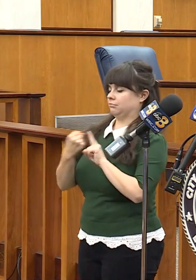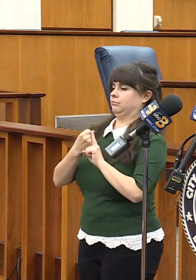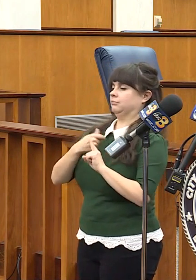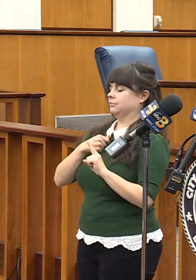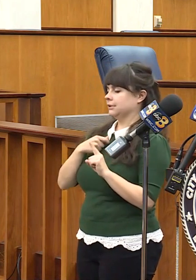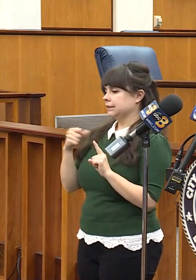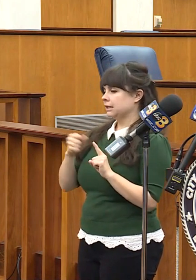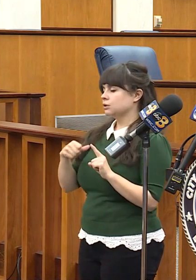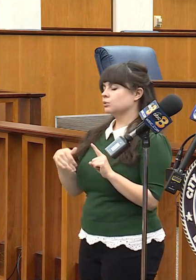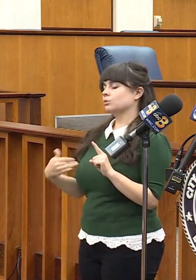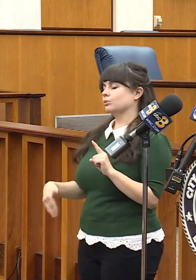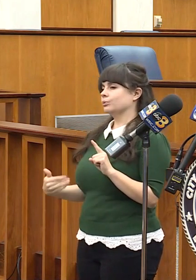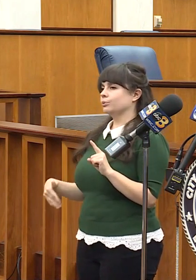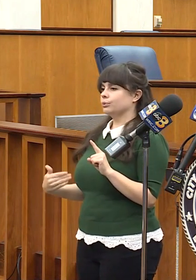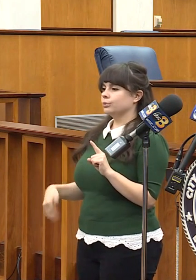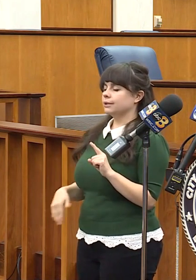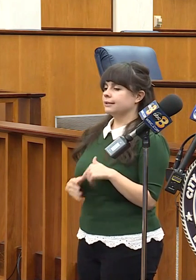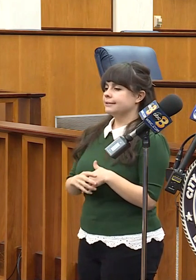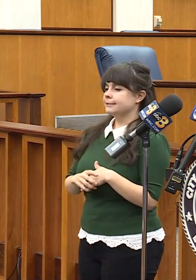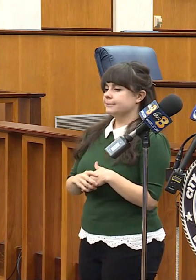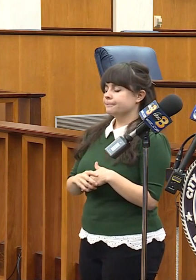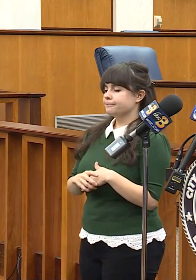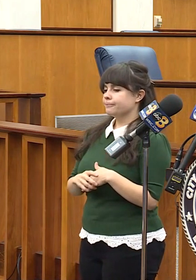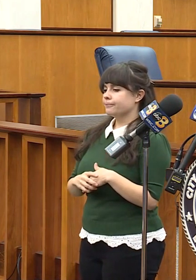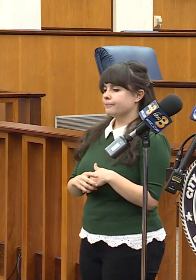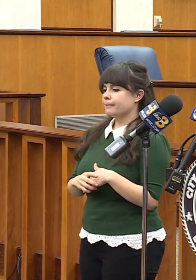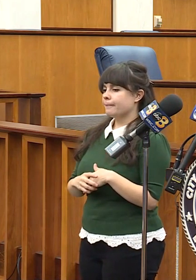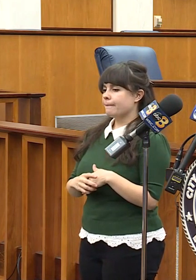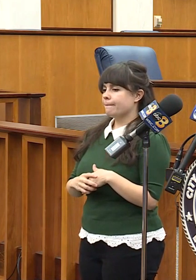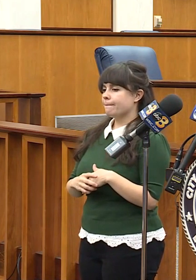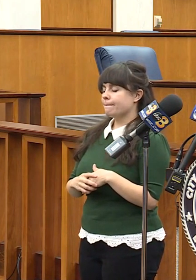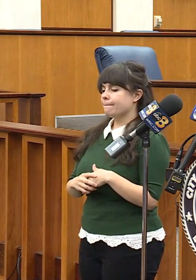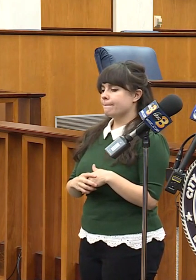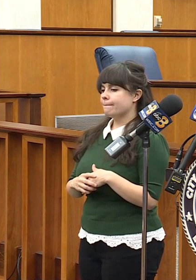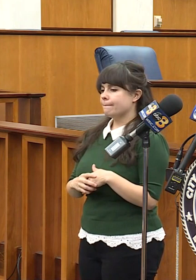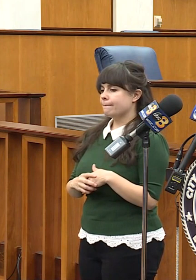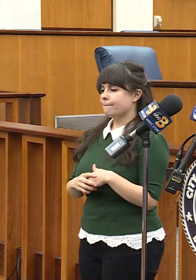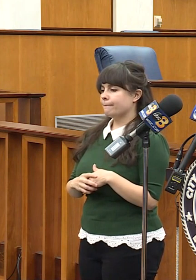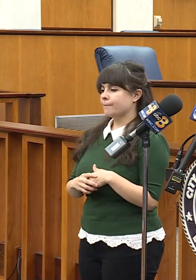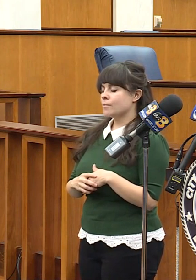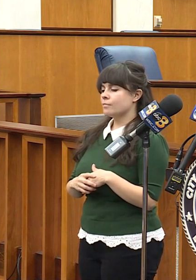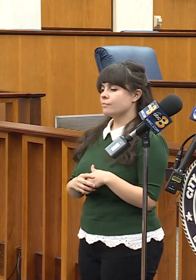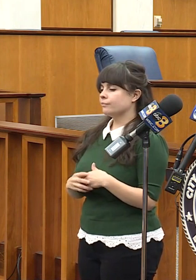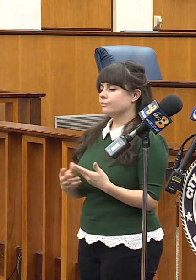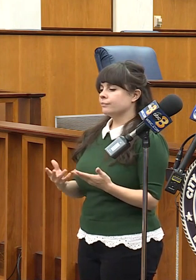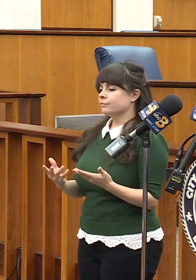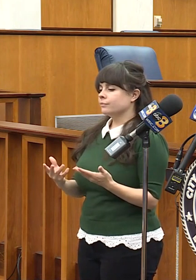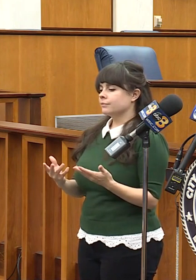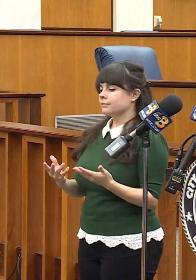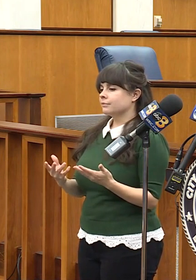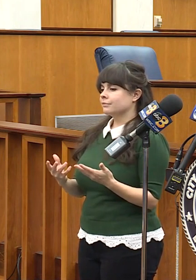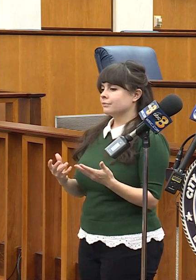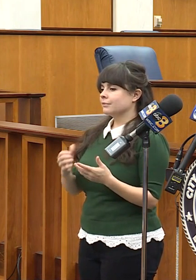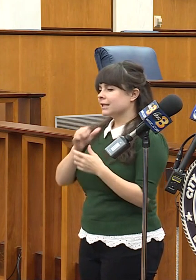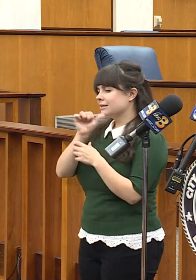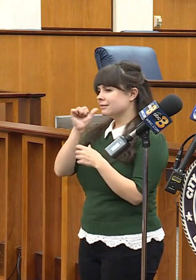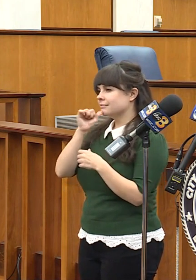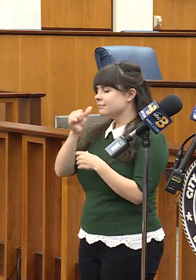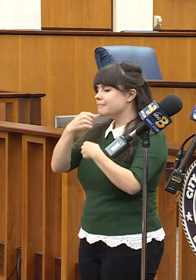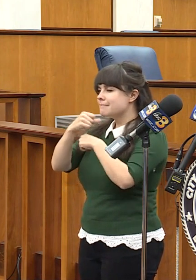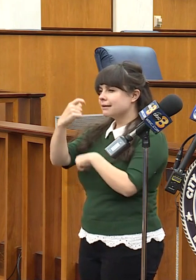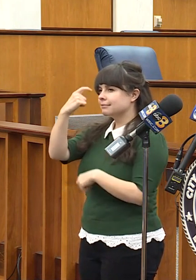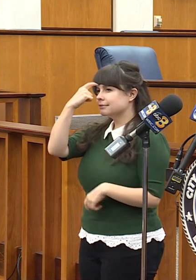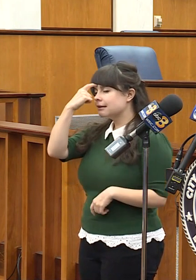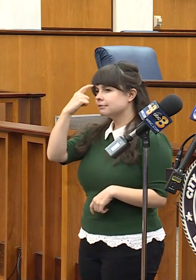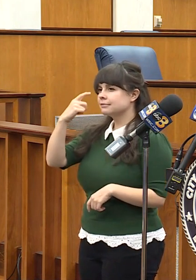what what sense does it make that a two year old or